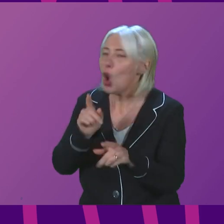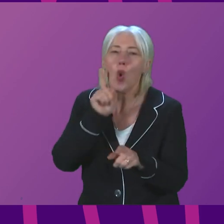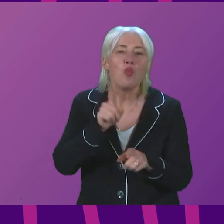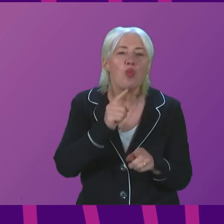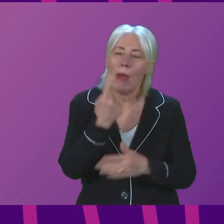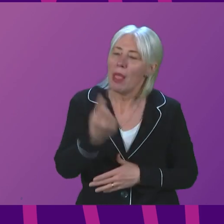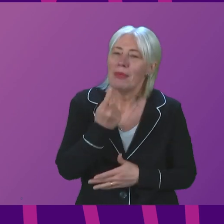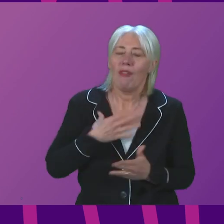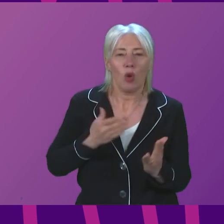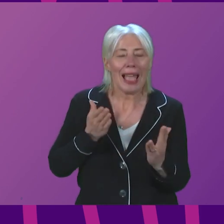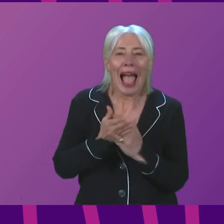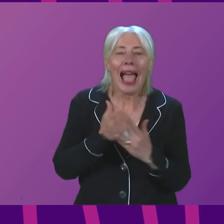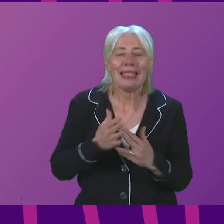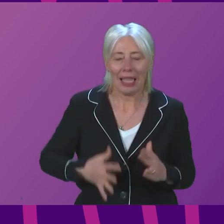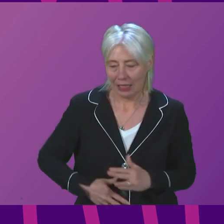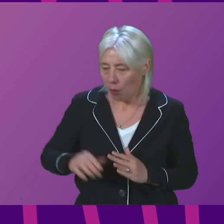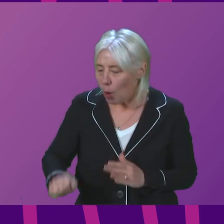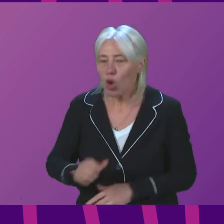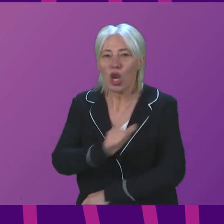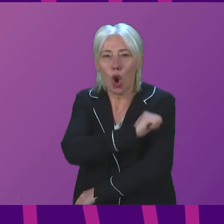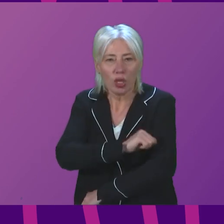seeking access to abortion at hospitals.